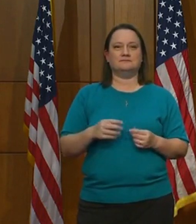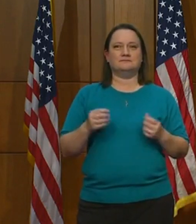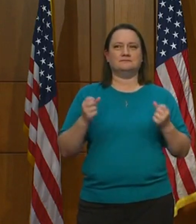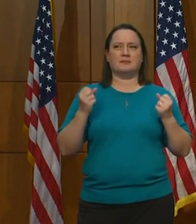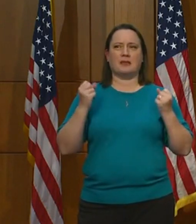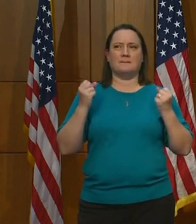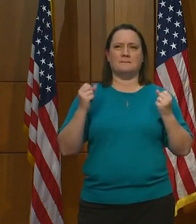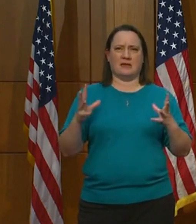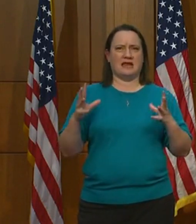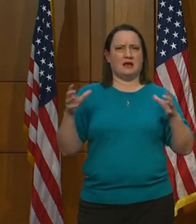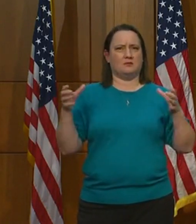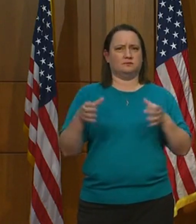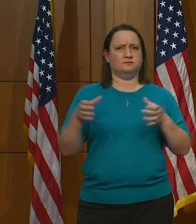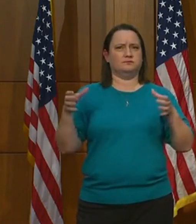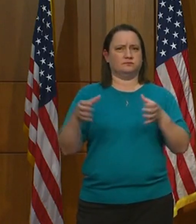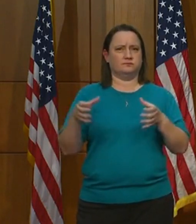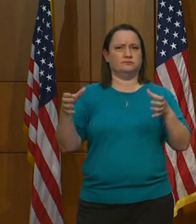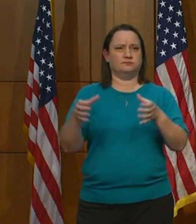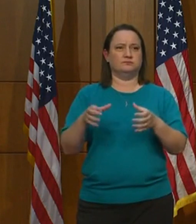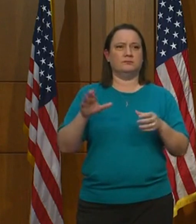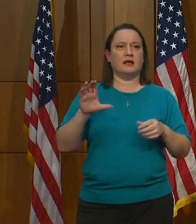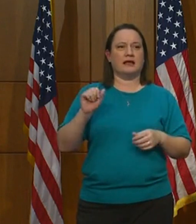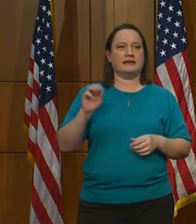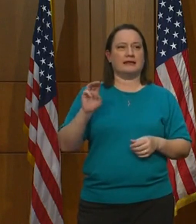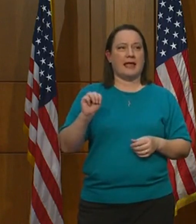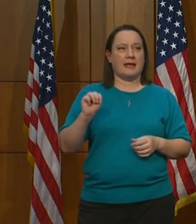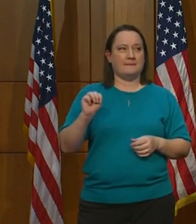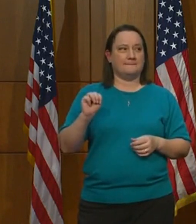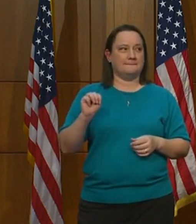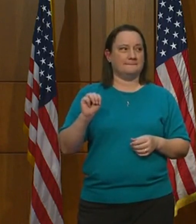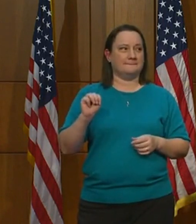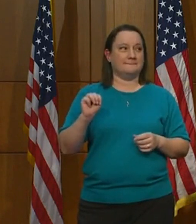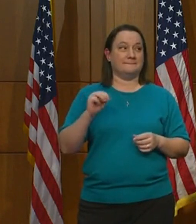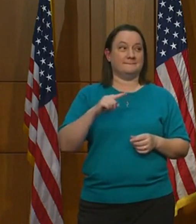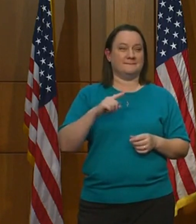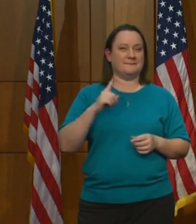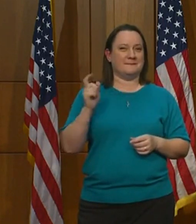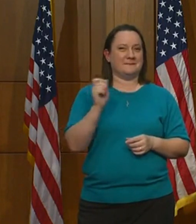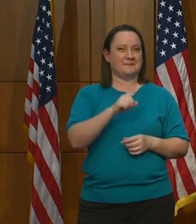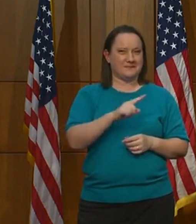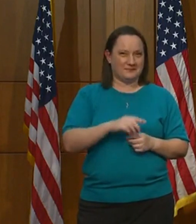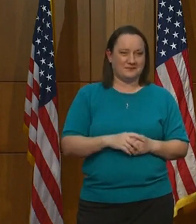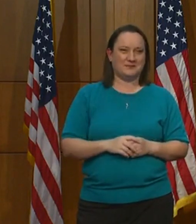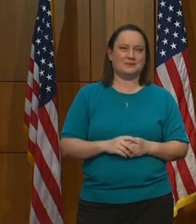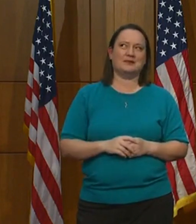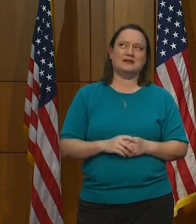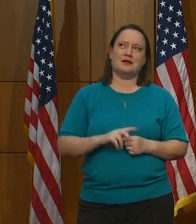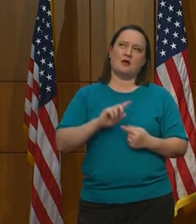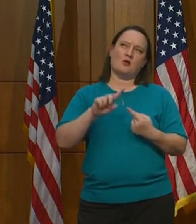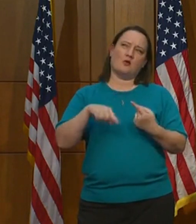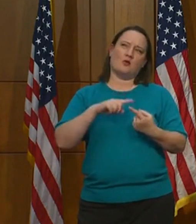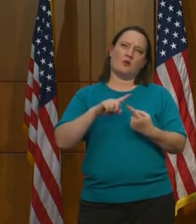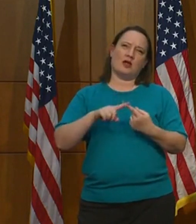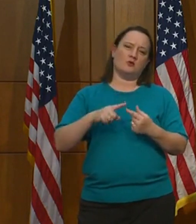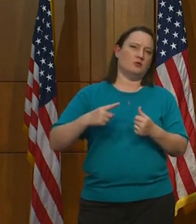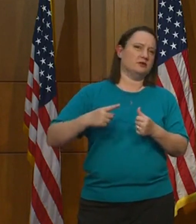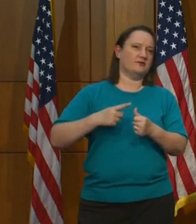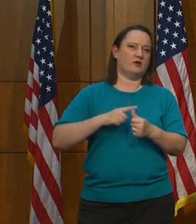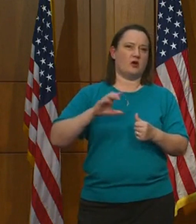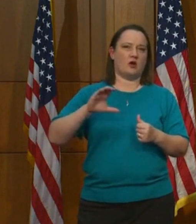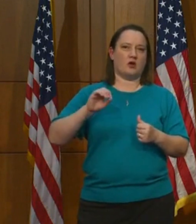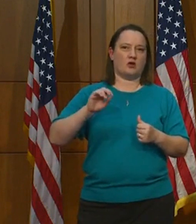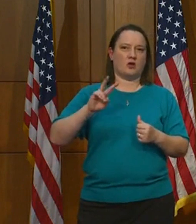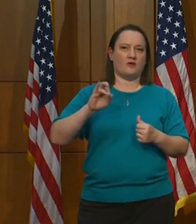conferences. Cam, may I ask you this question? When was the first COVID